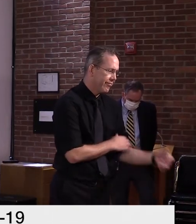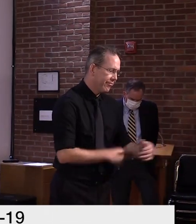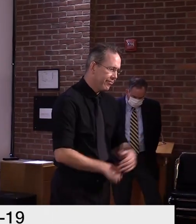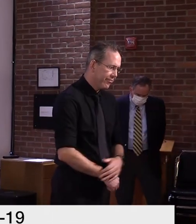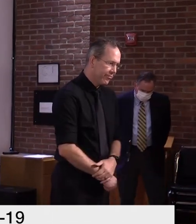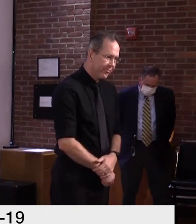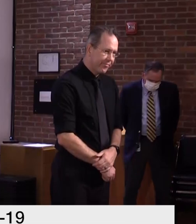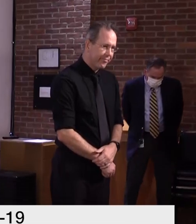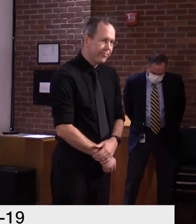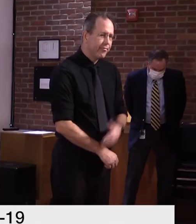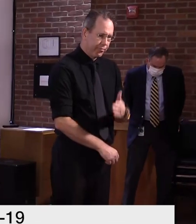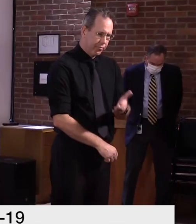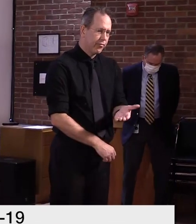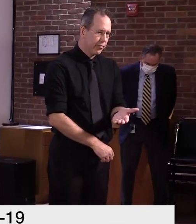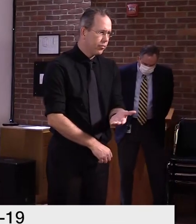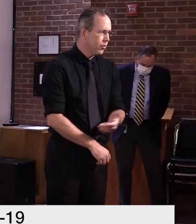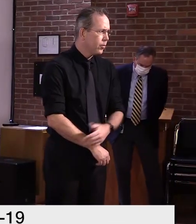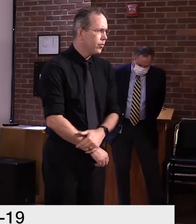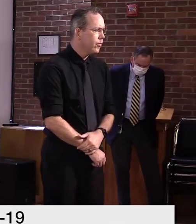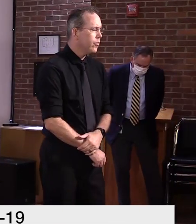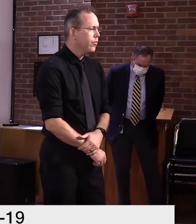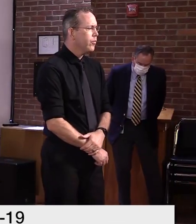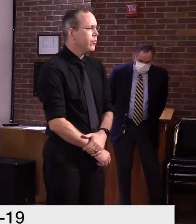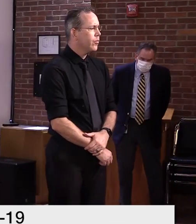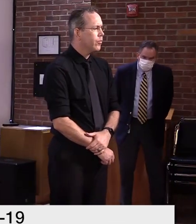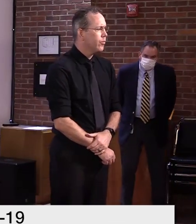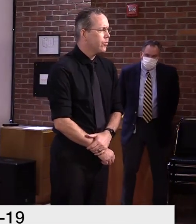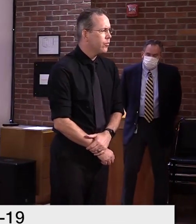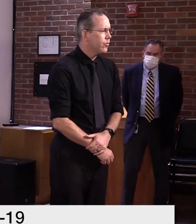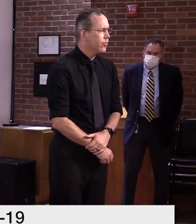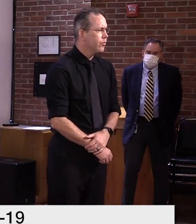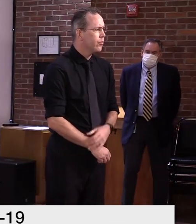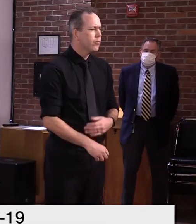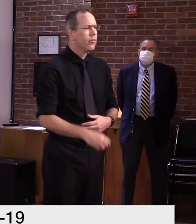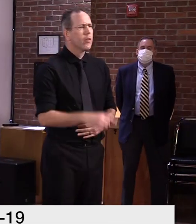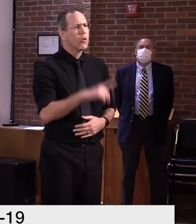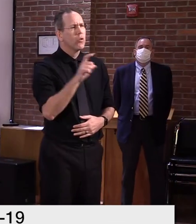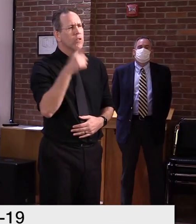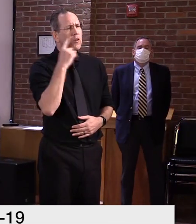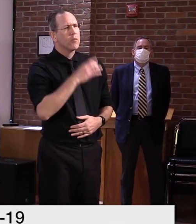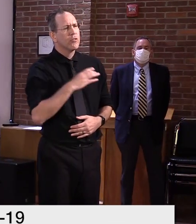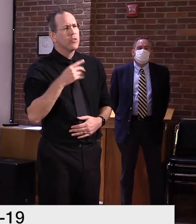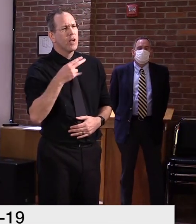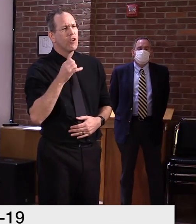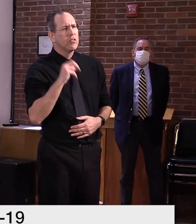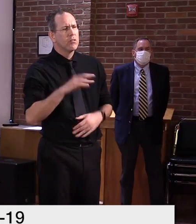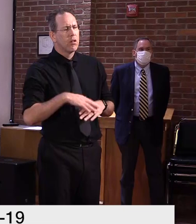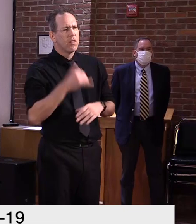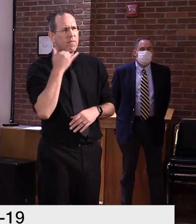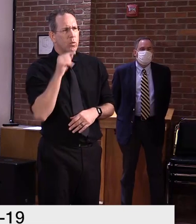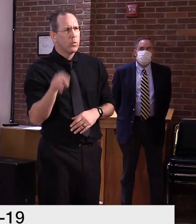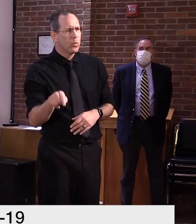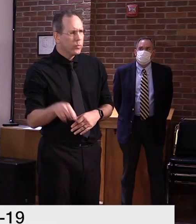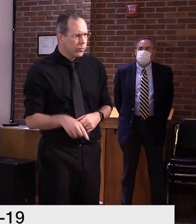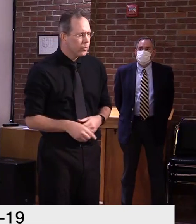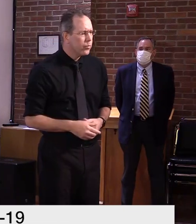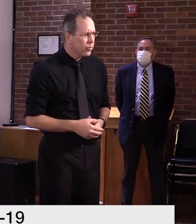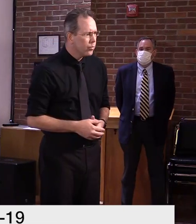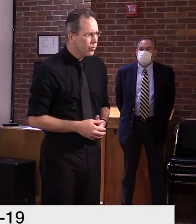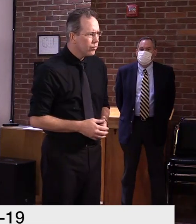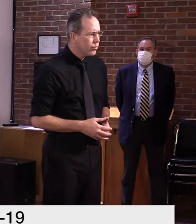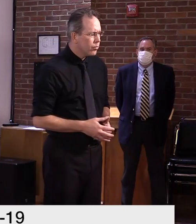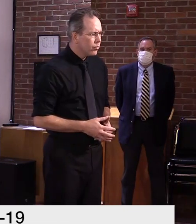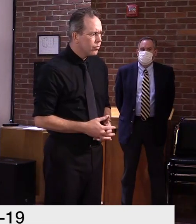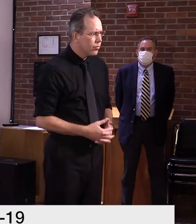Hi, this is a question for, uh, Commissioner Harrington. Um, on the, I'm, I'm still